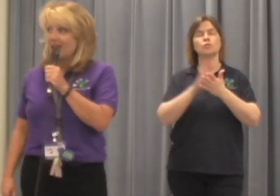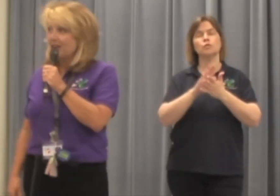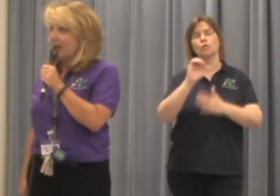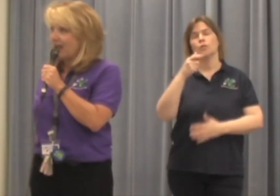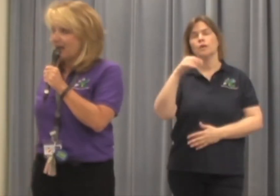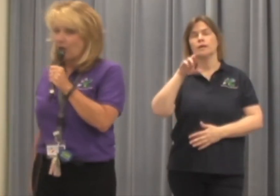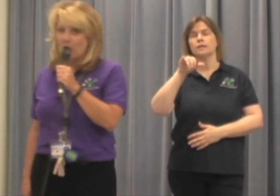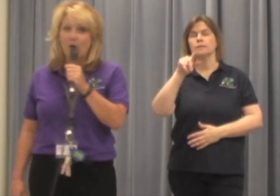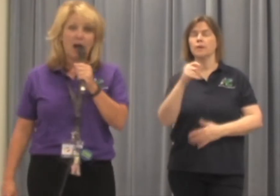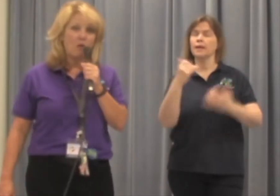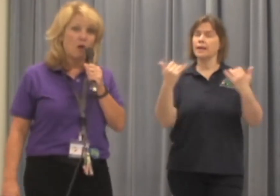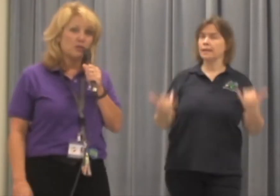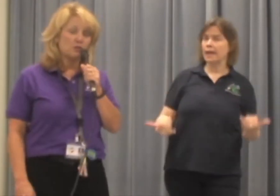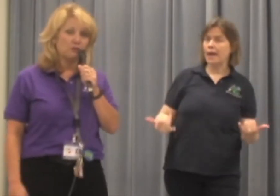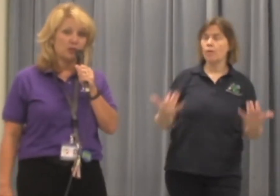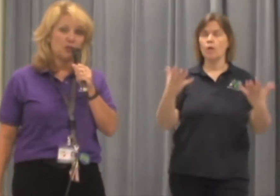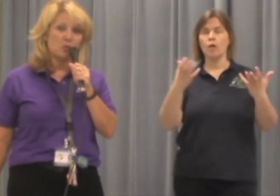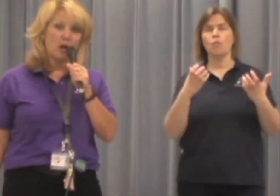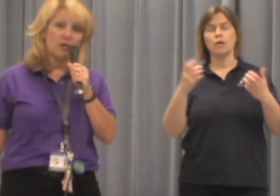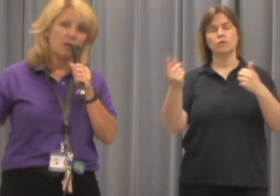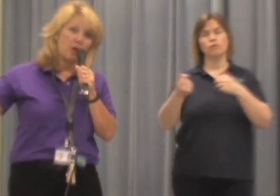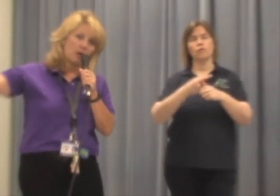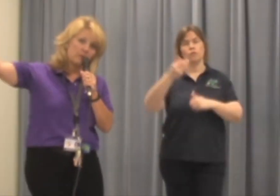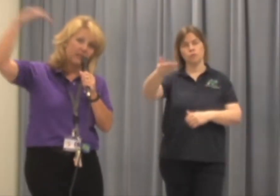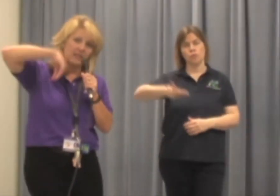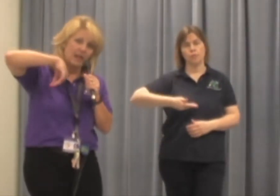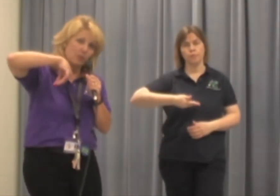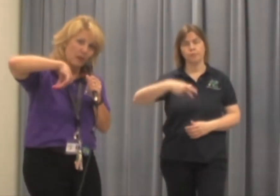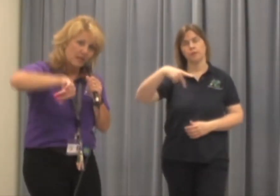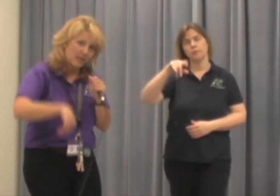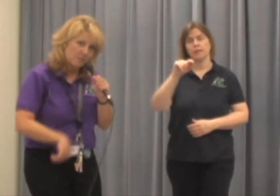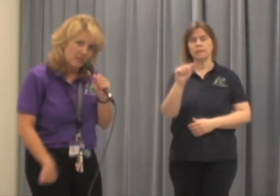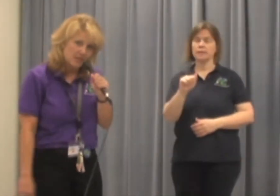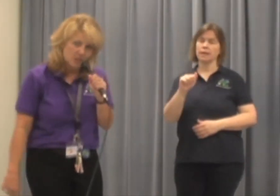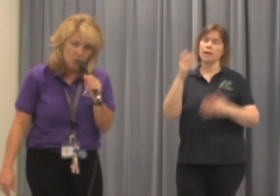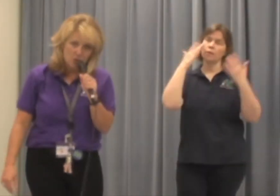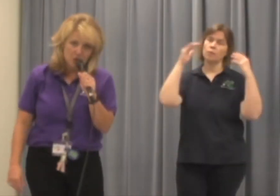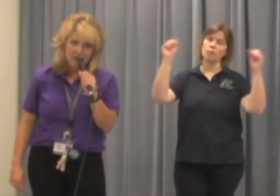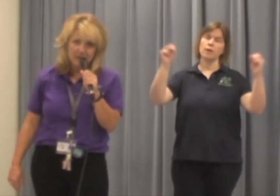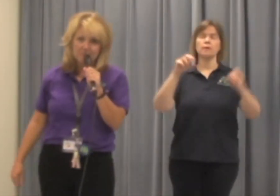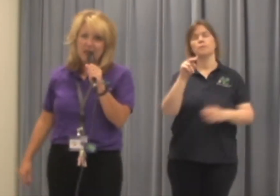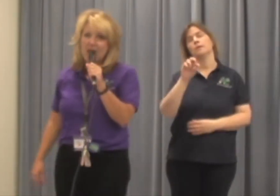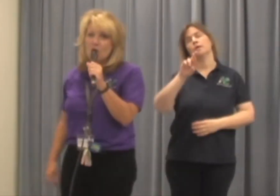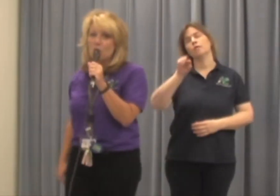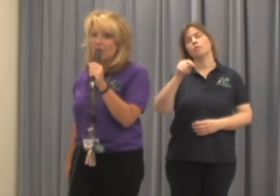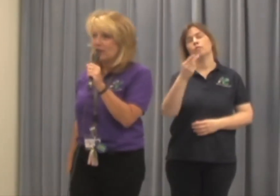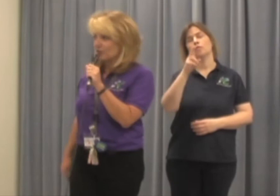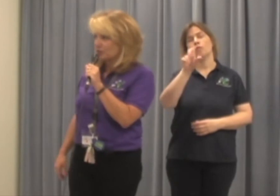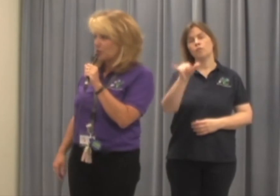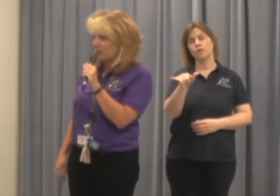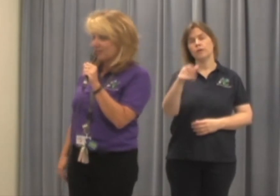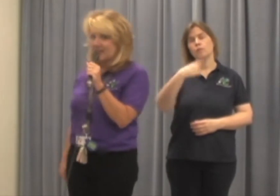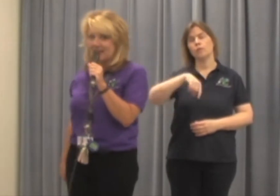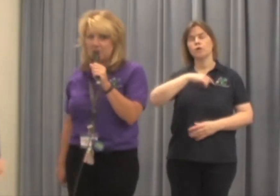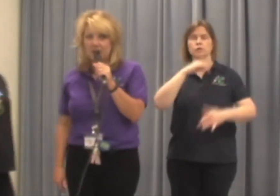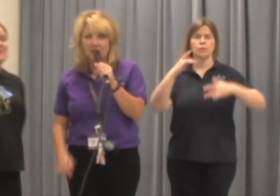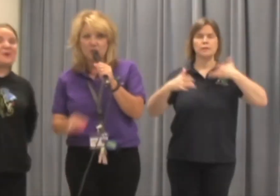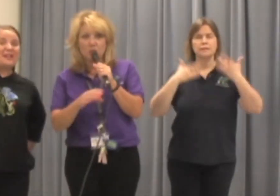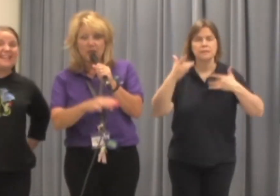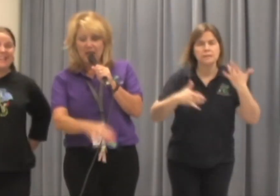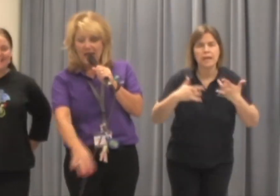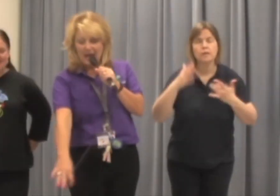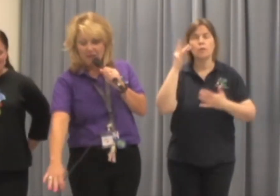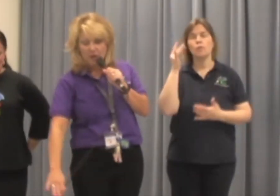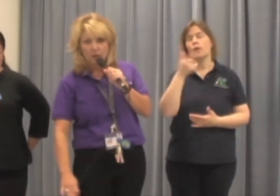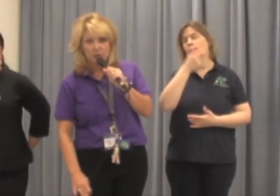And now I want to first welcome our PTA president, Ms. Northey. We are so excited because